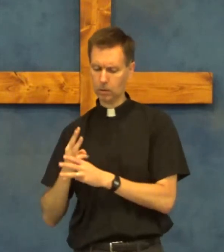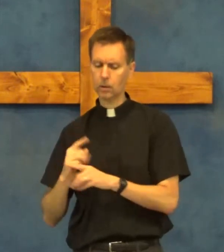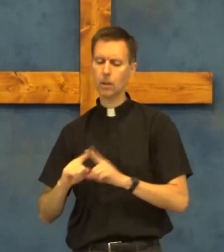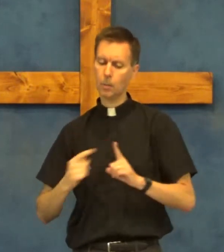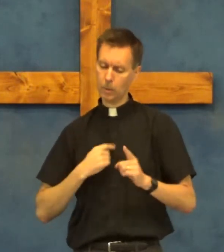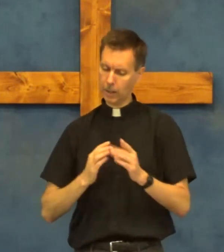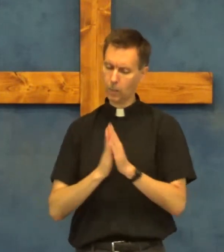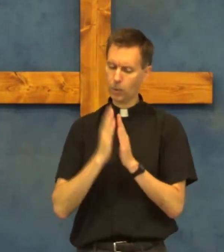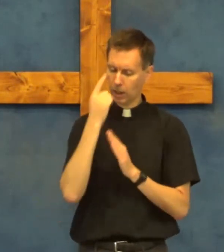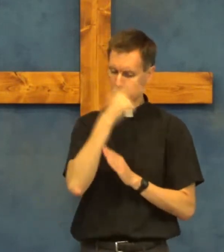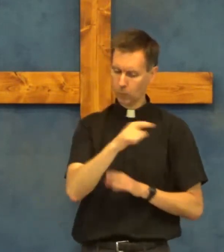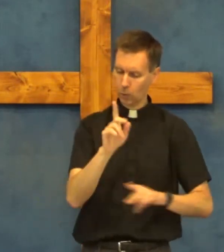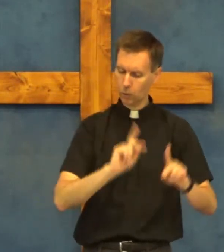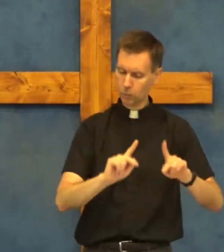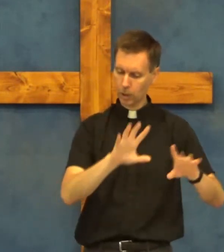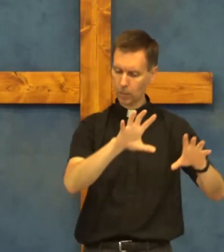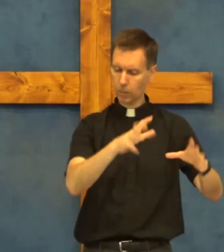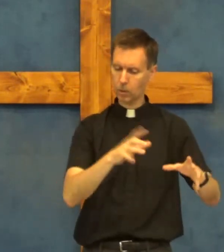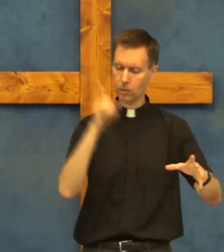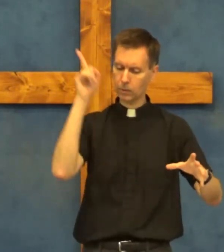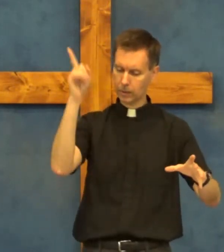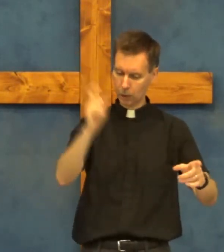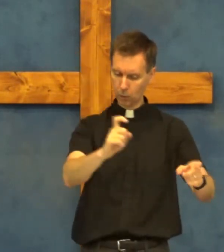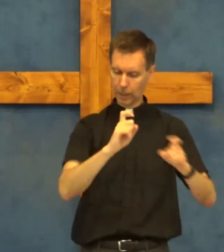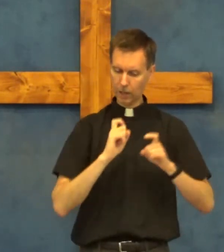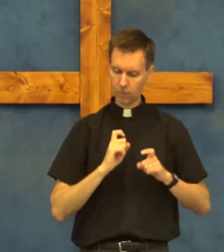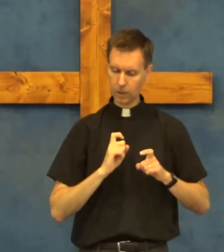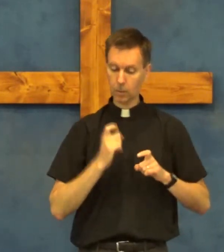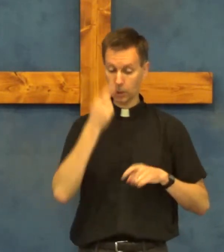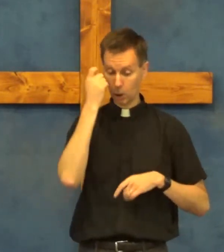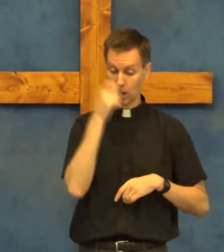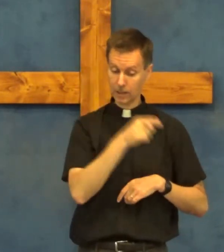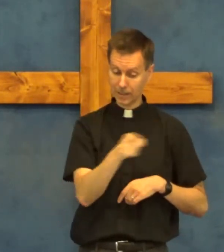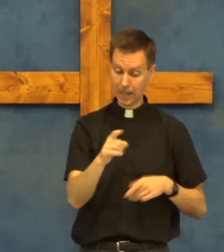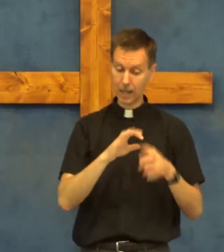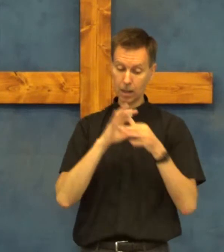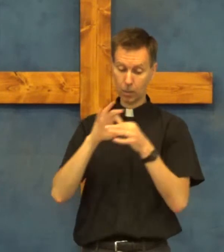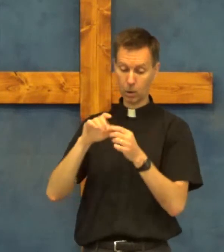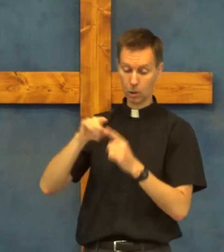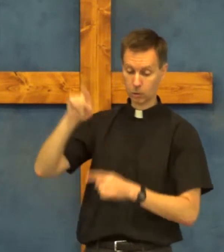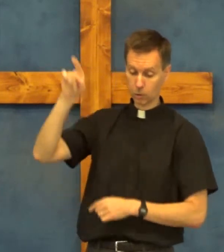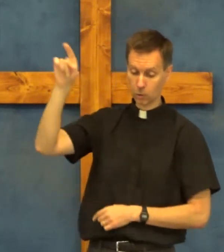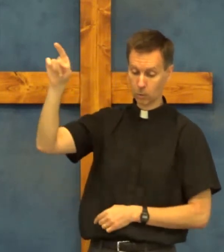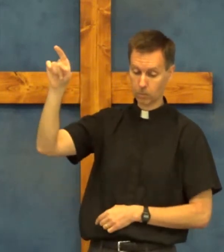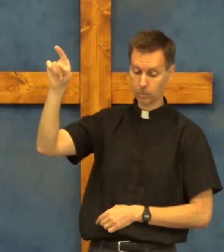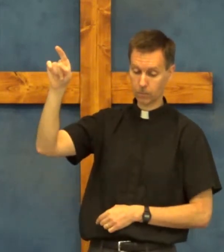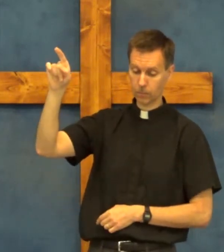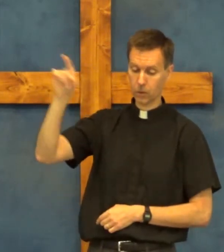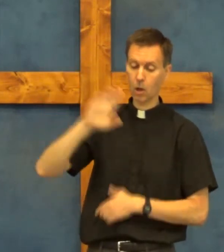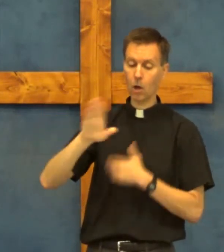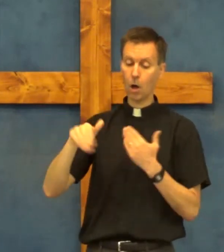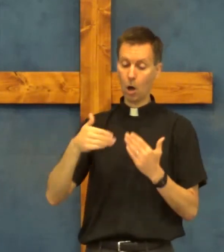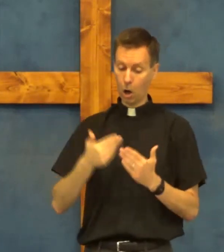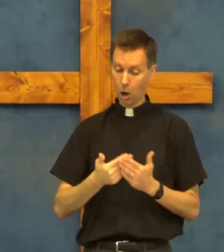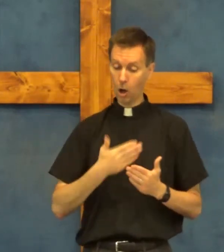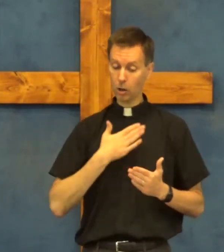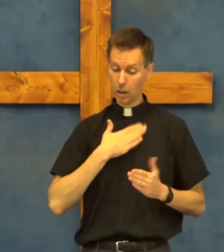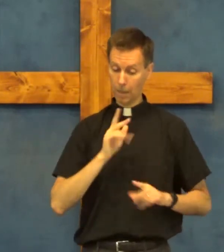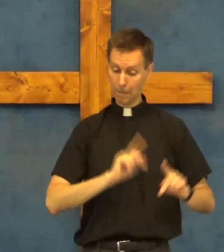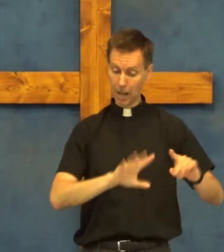but i pray for those people that you gave me because they belong to you all my